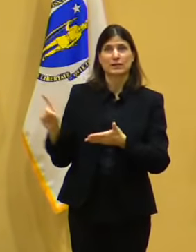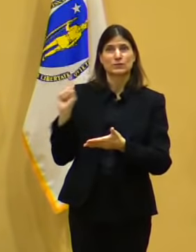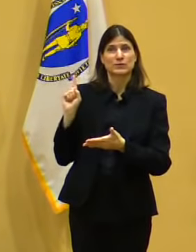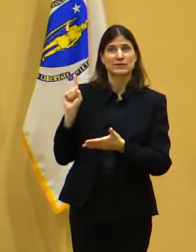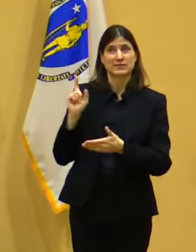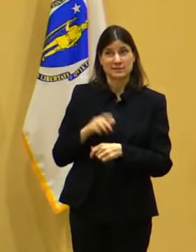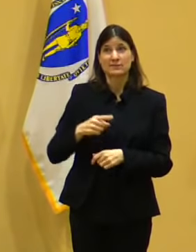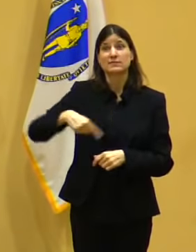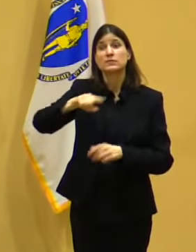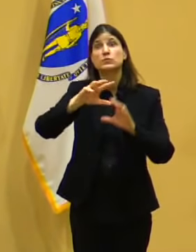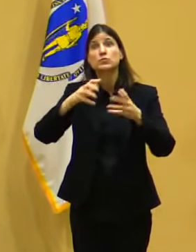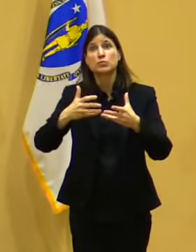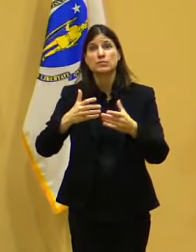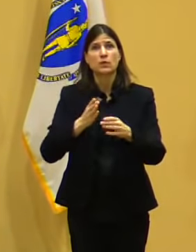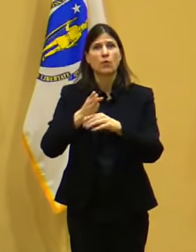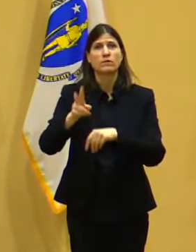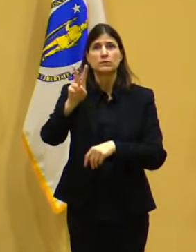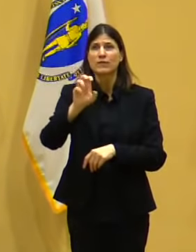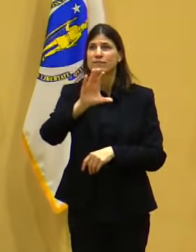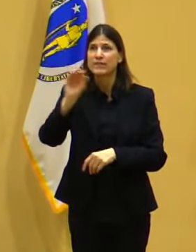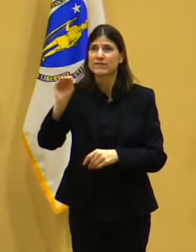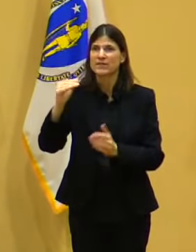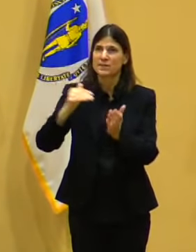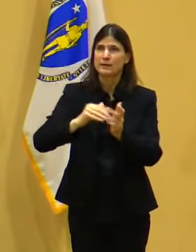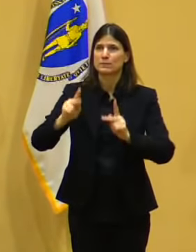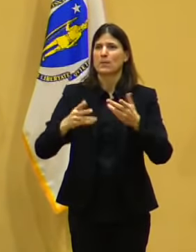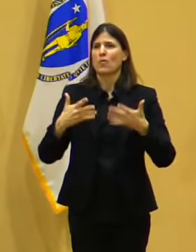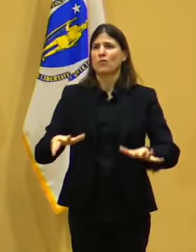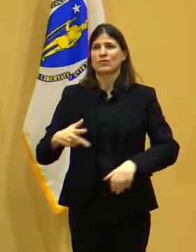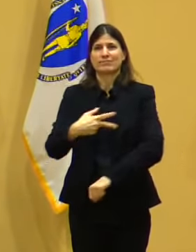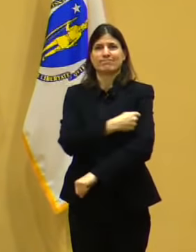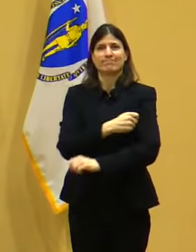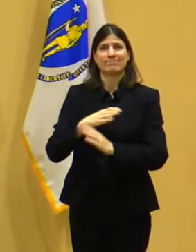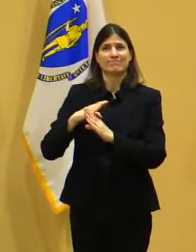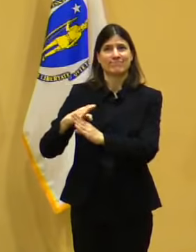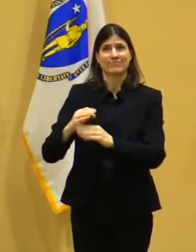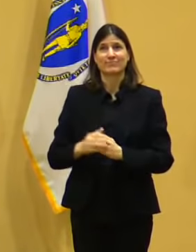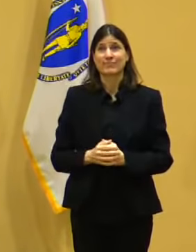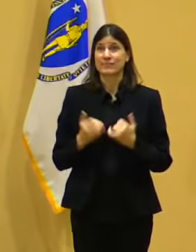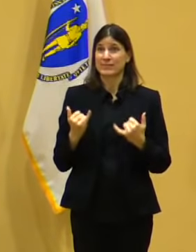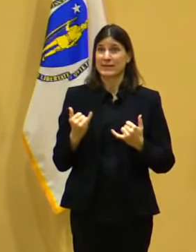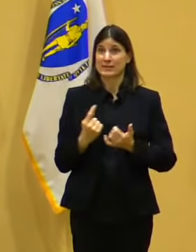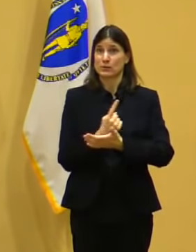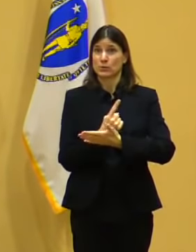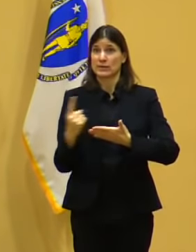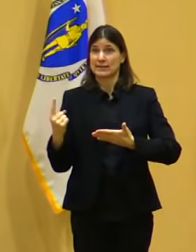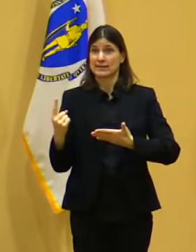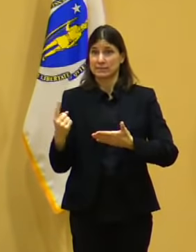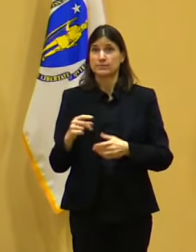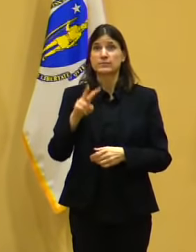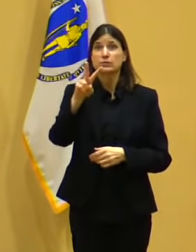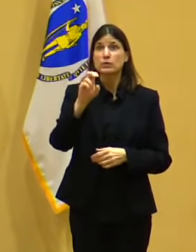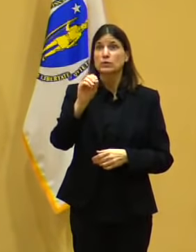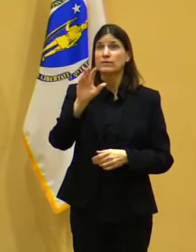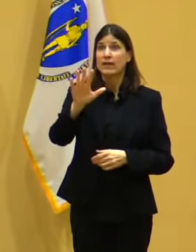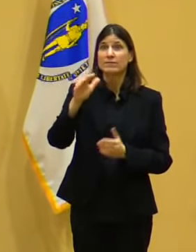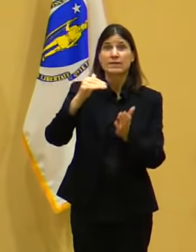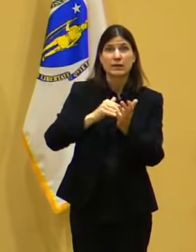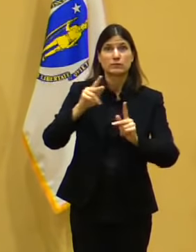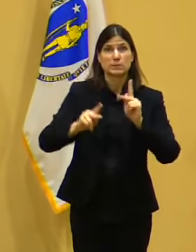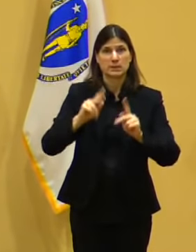,000 per week capacity, and administered 205,000 doses during the first seven days of Phase 2.